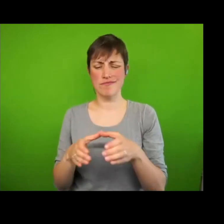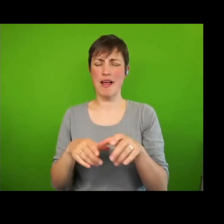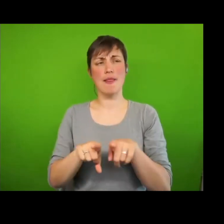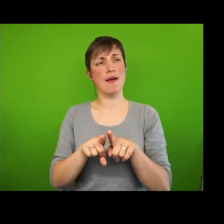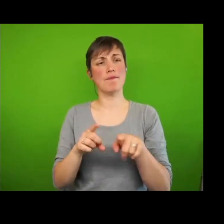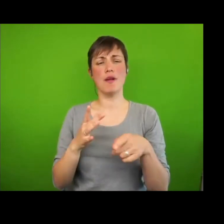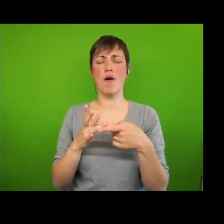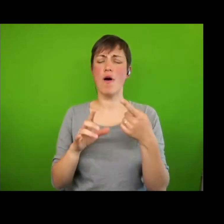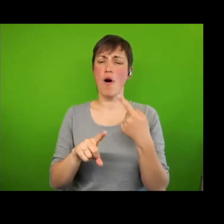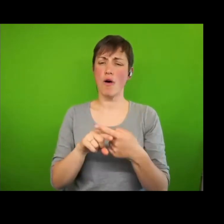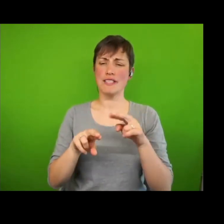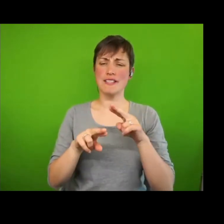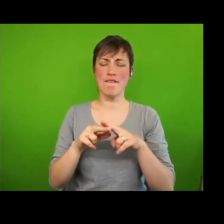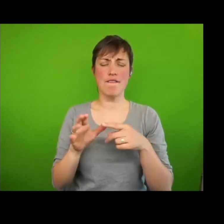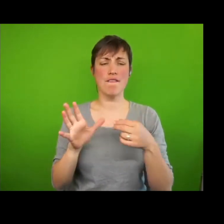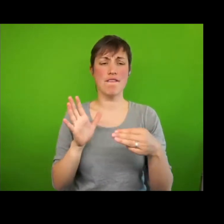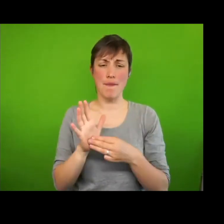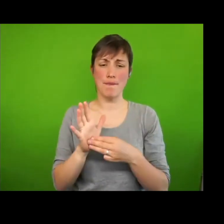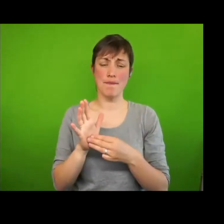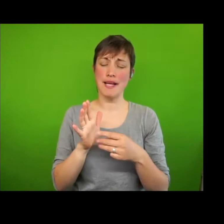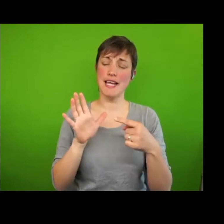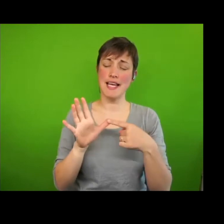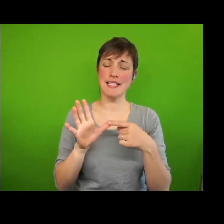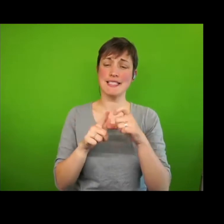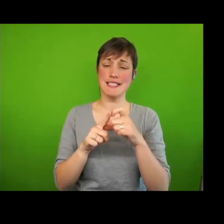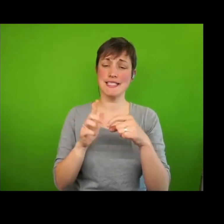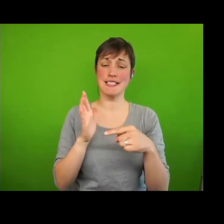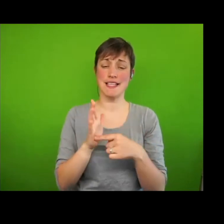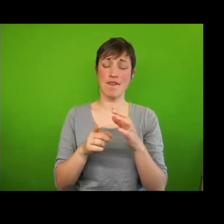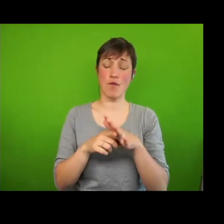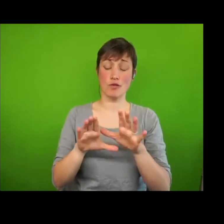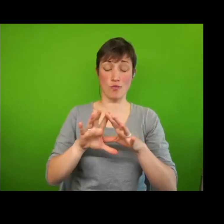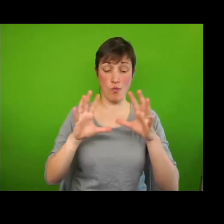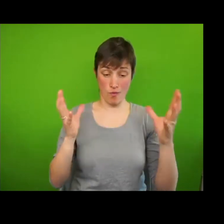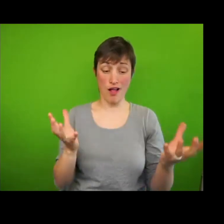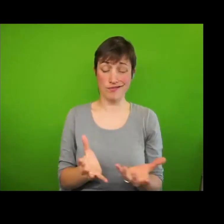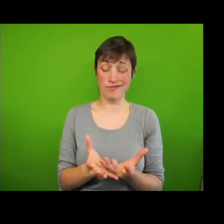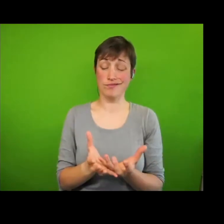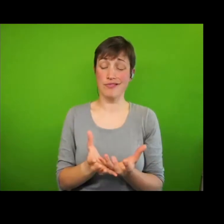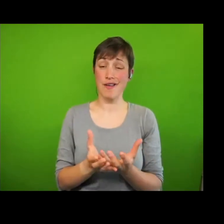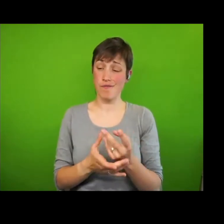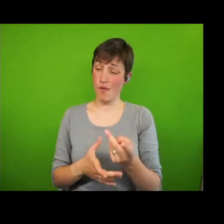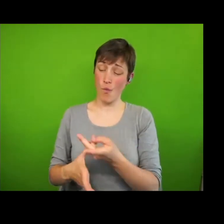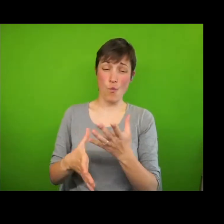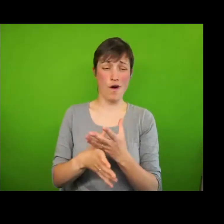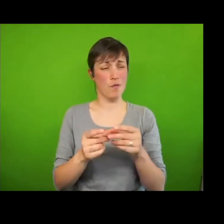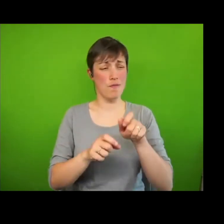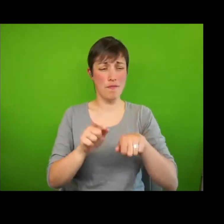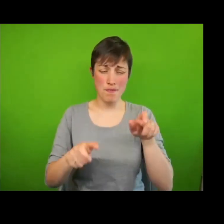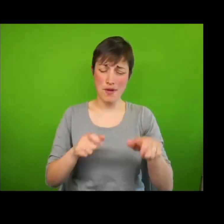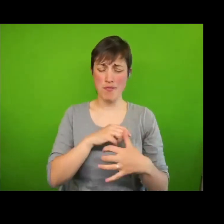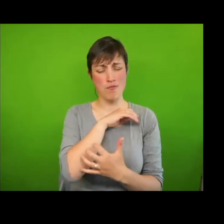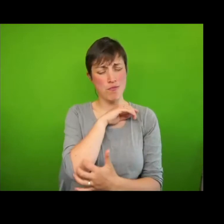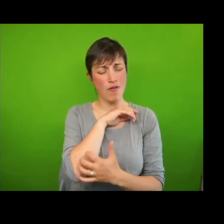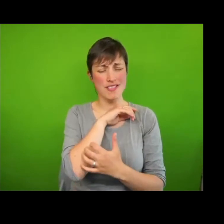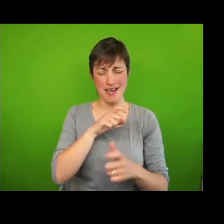and ATD Fourth World, a human rights organisation working with people in persistent poverty, have been